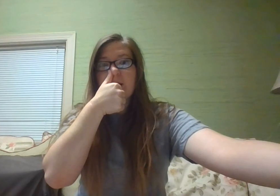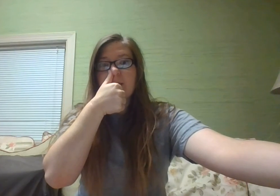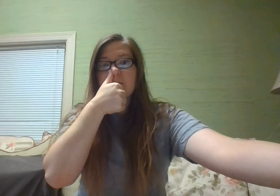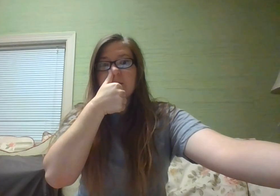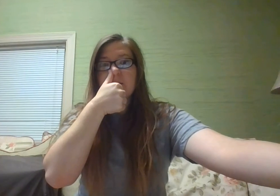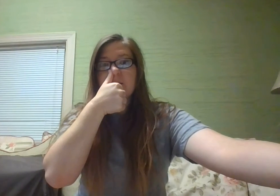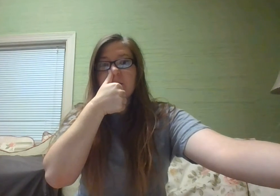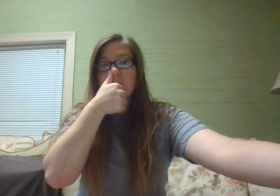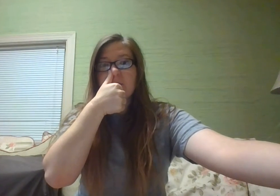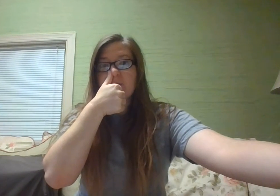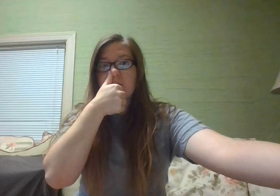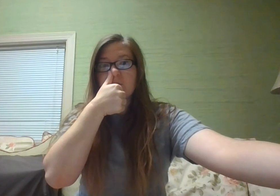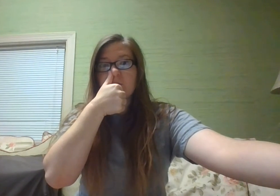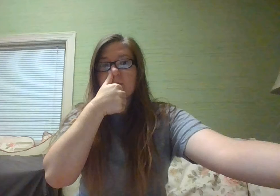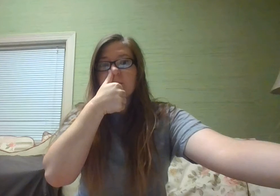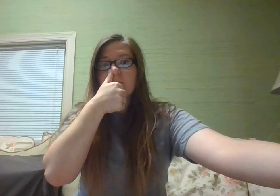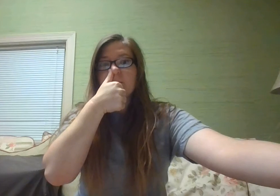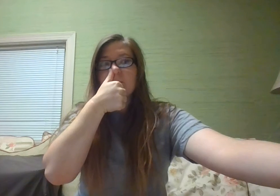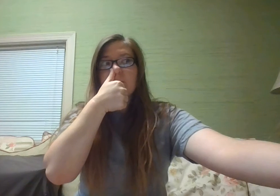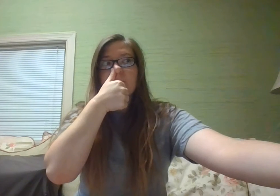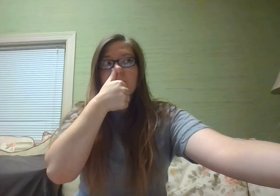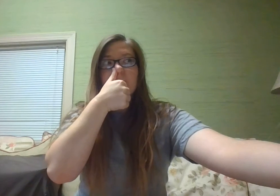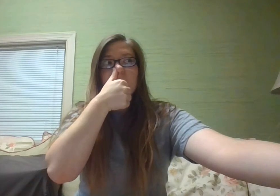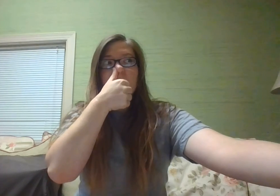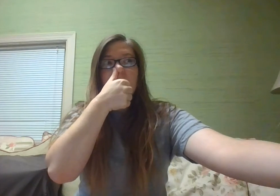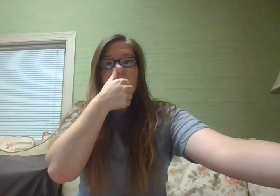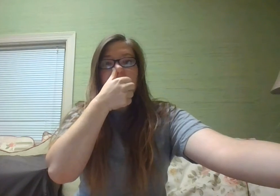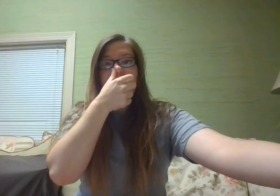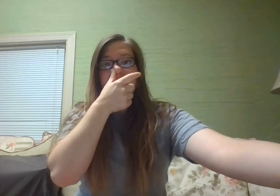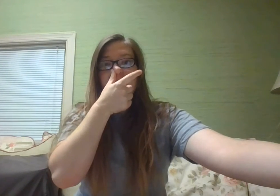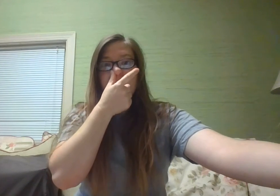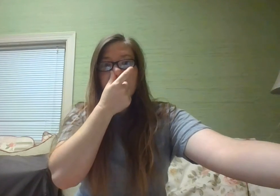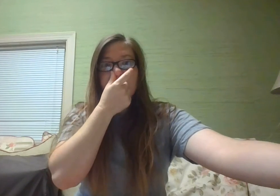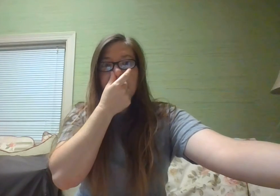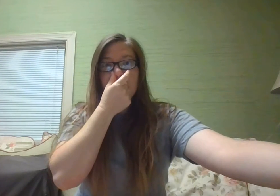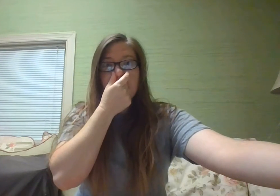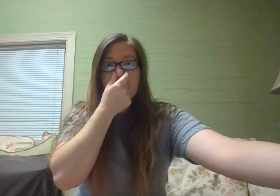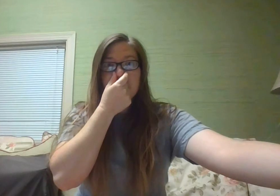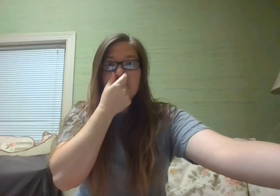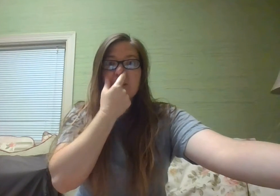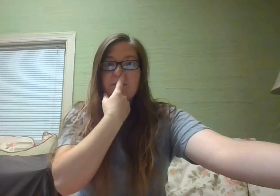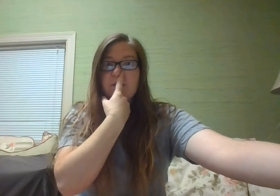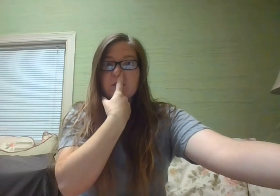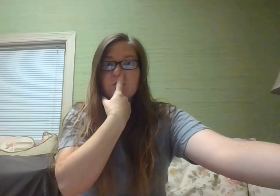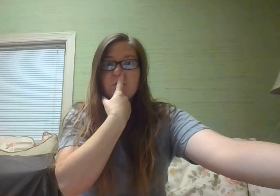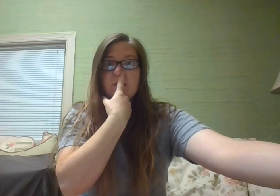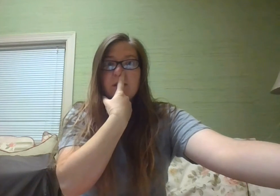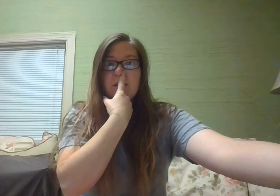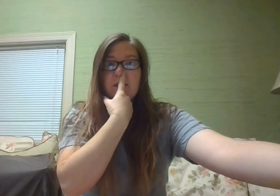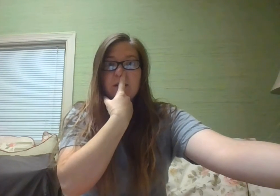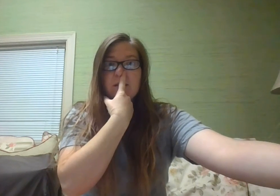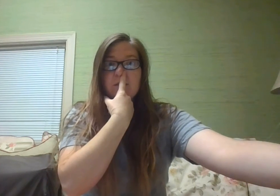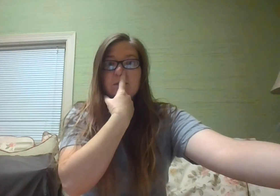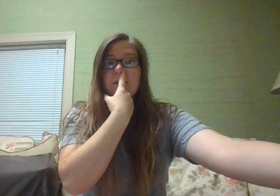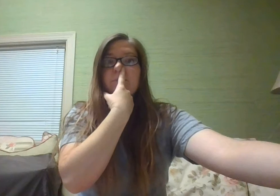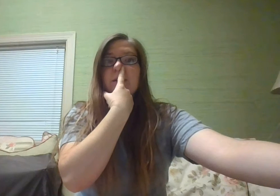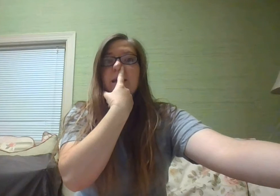times in your left nostril. And now you move your finger over to the left nostril and close and breathe